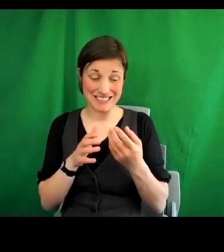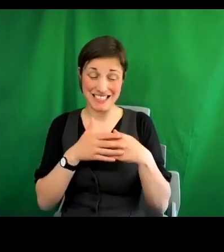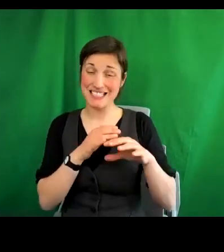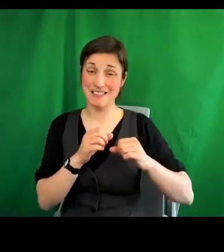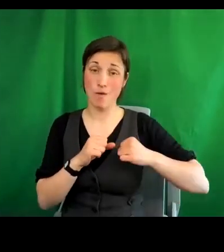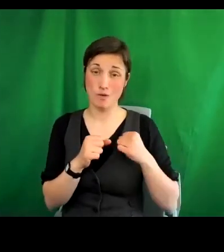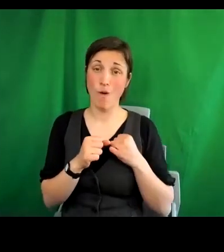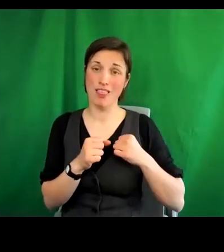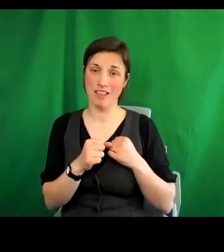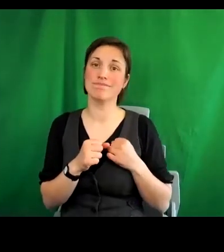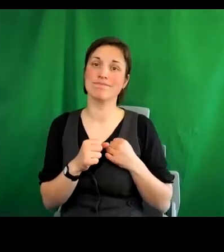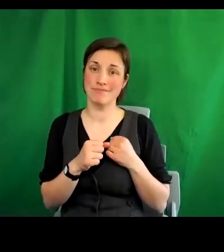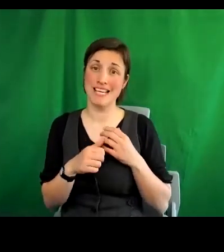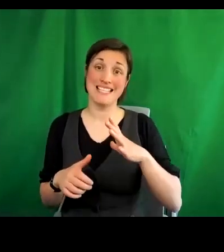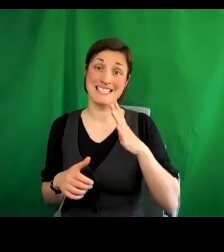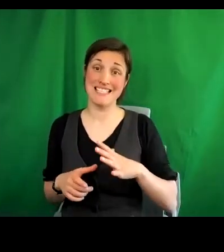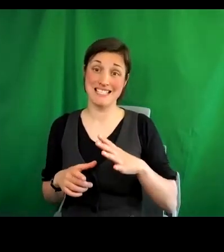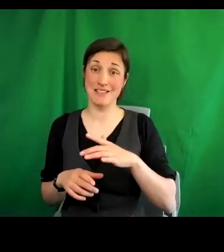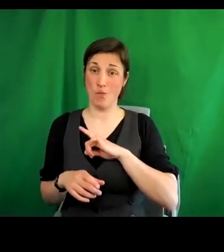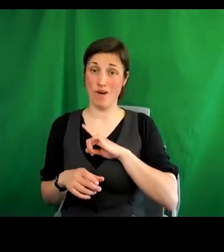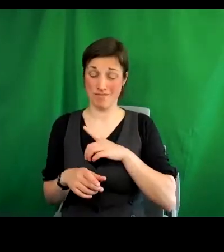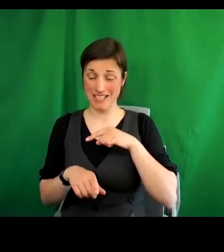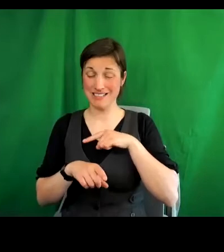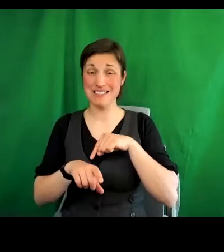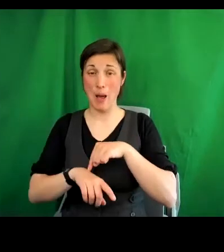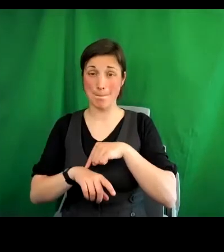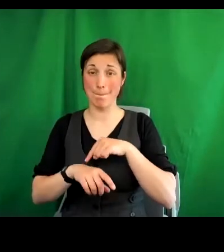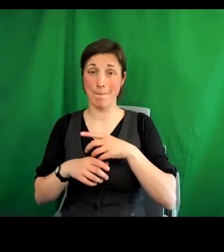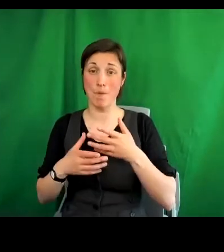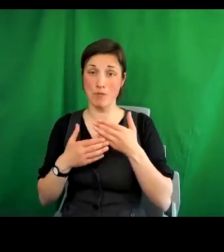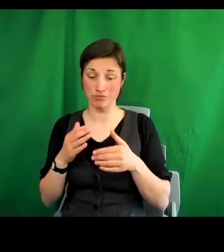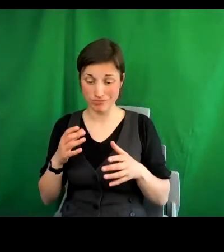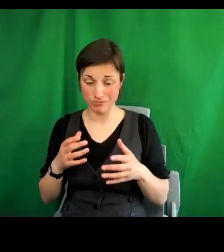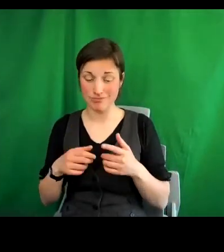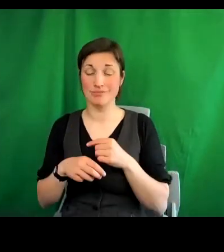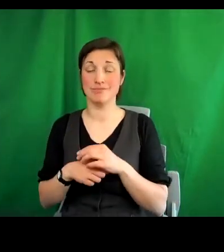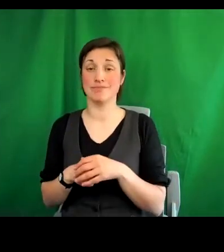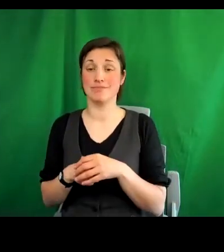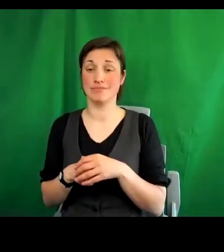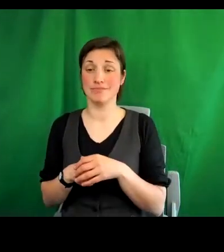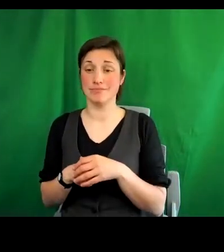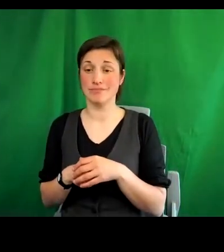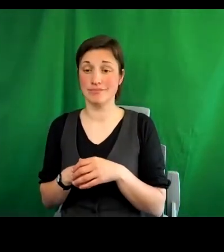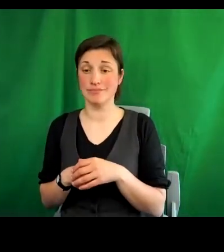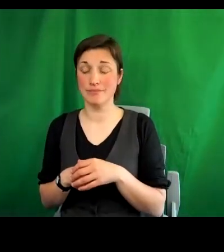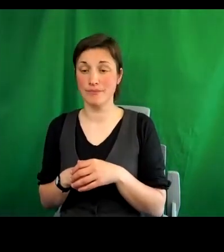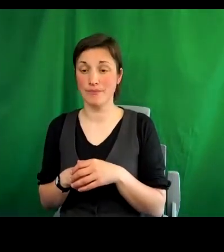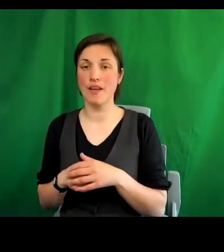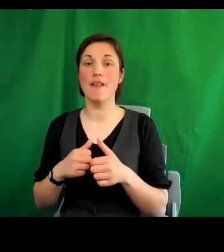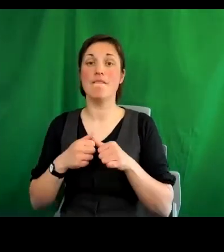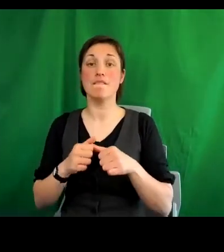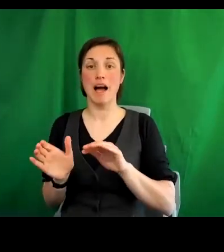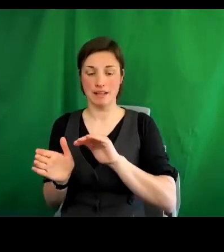necessity of these times. Then finally, at an international level, Scotland's